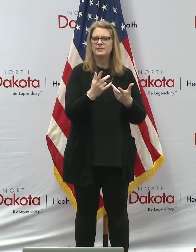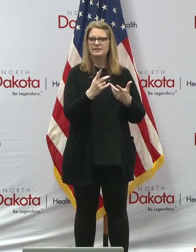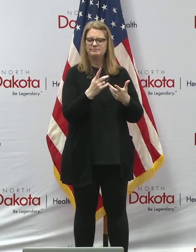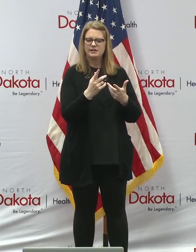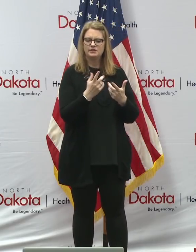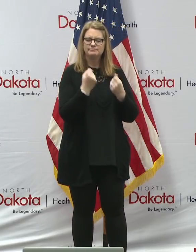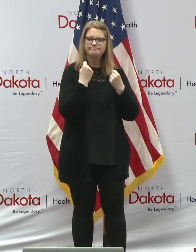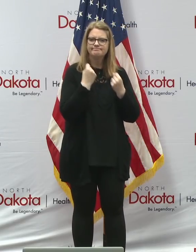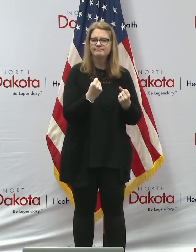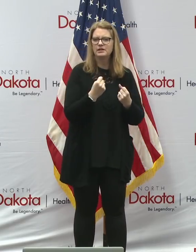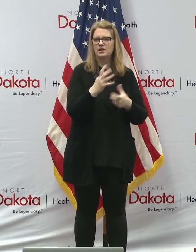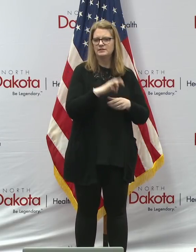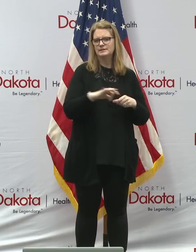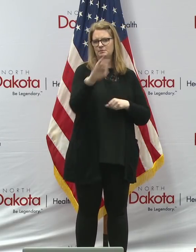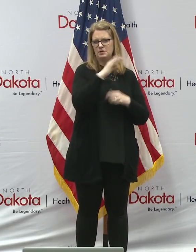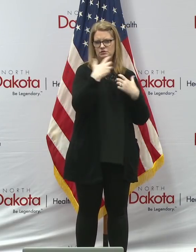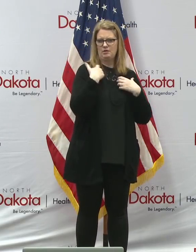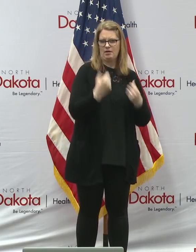physical health.